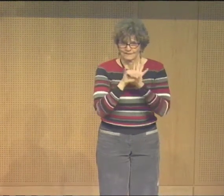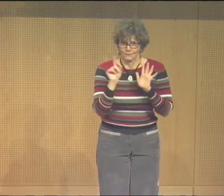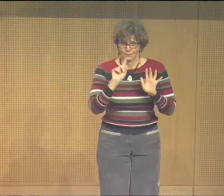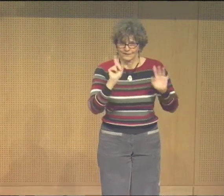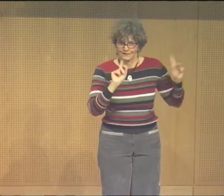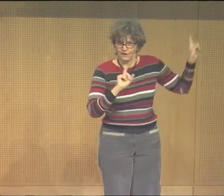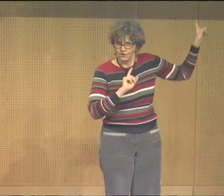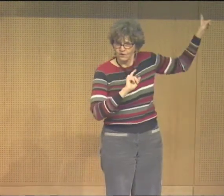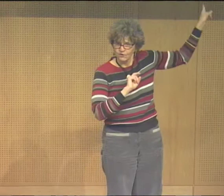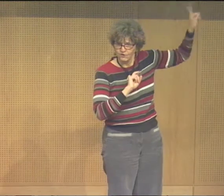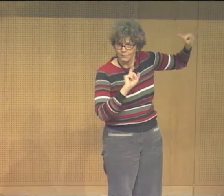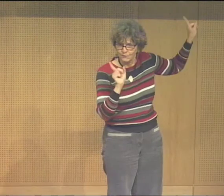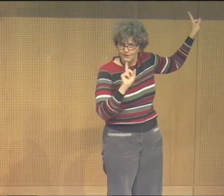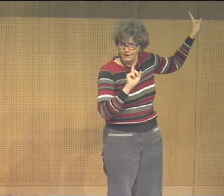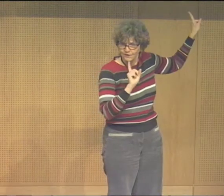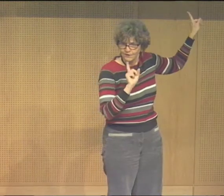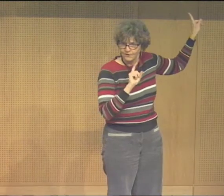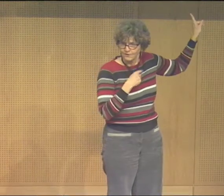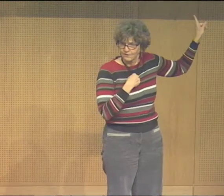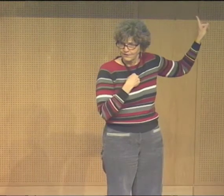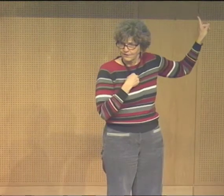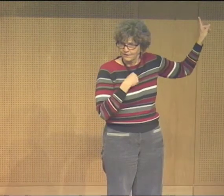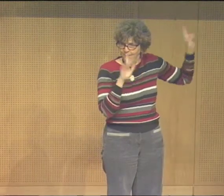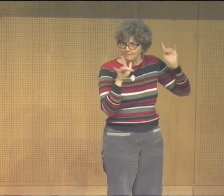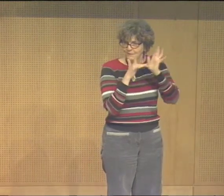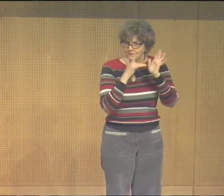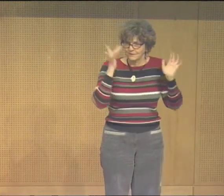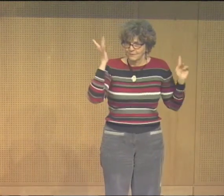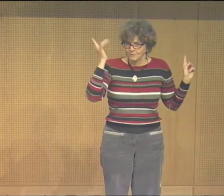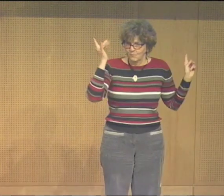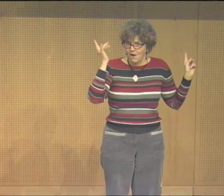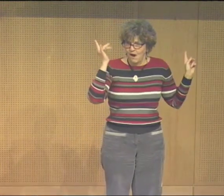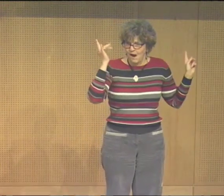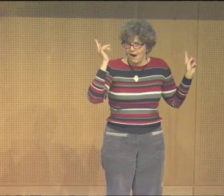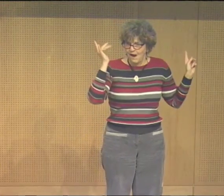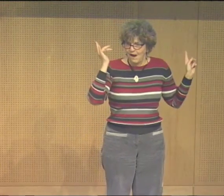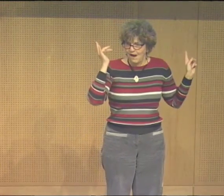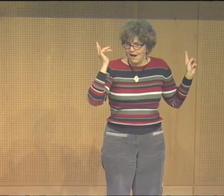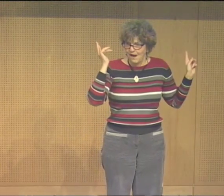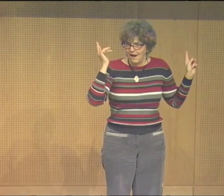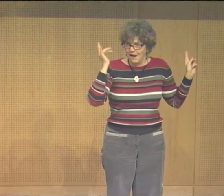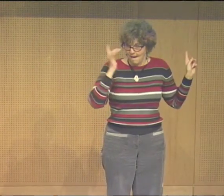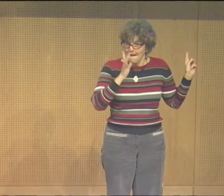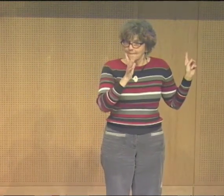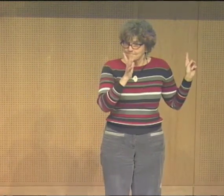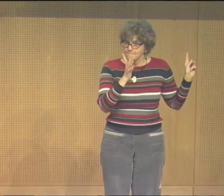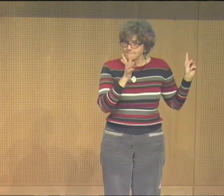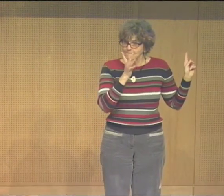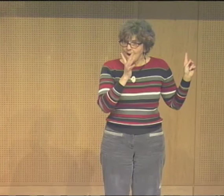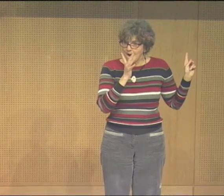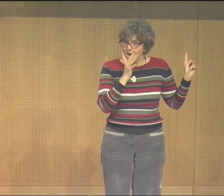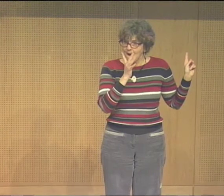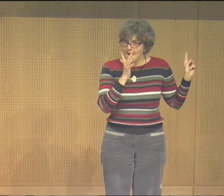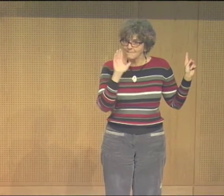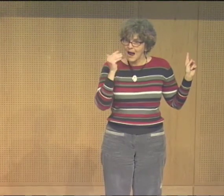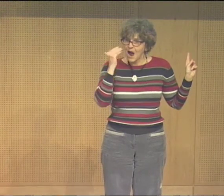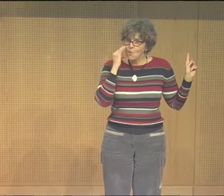So, where do you suppose I am in this picture? In the middle. And why? I am a mom.